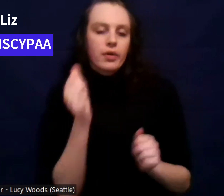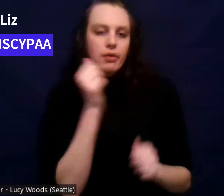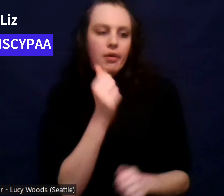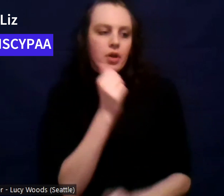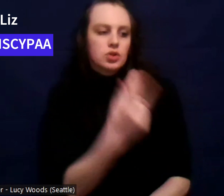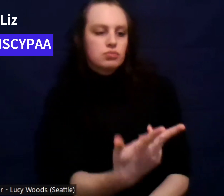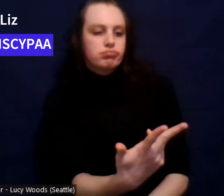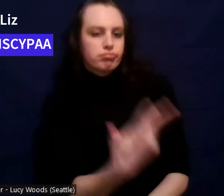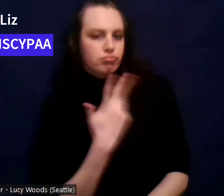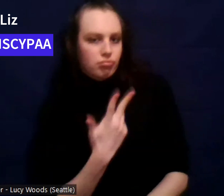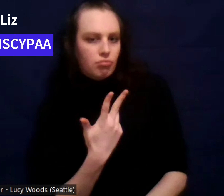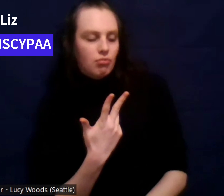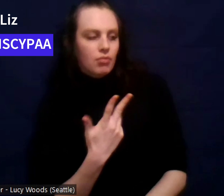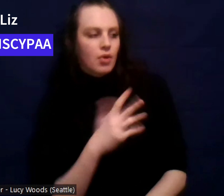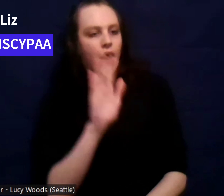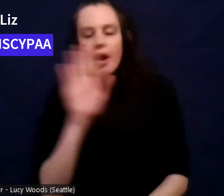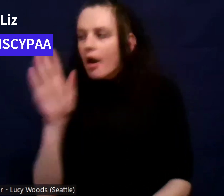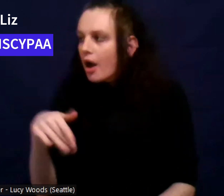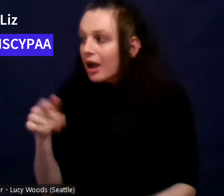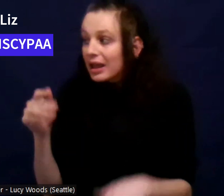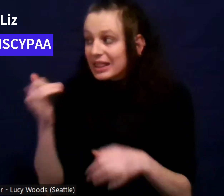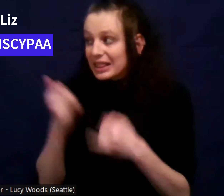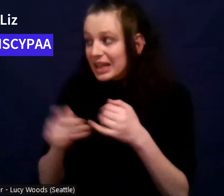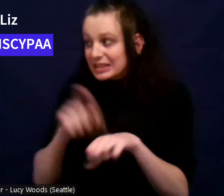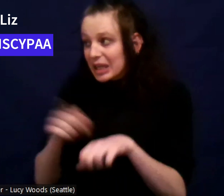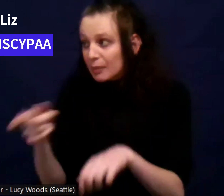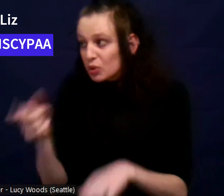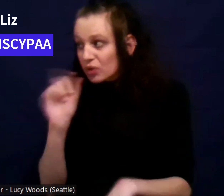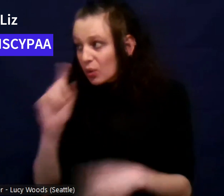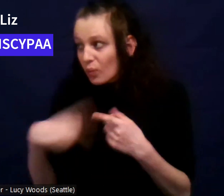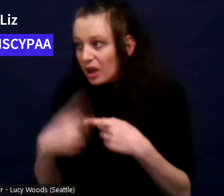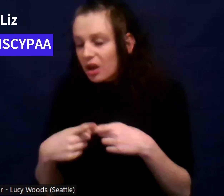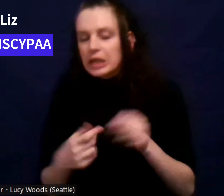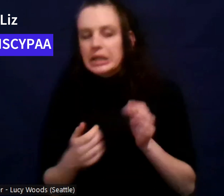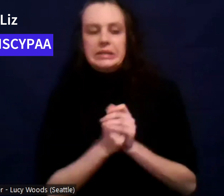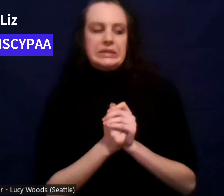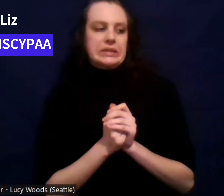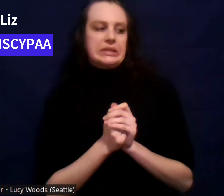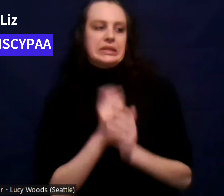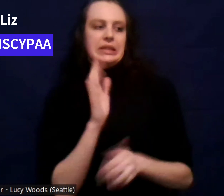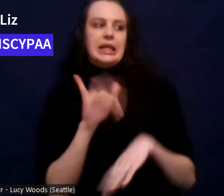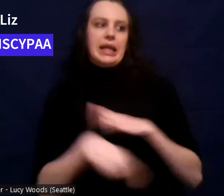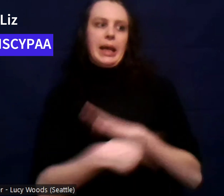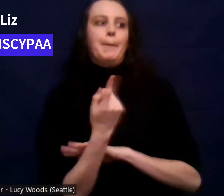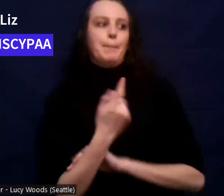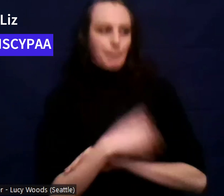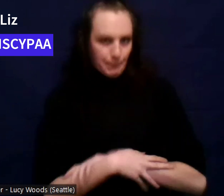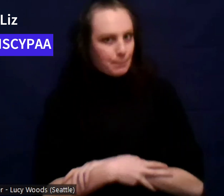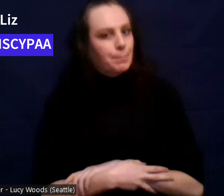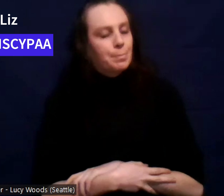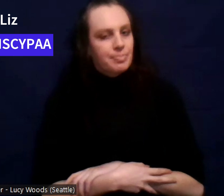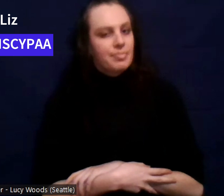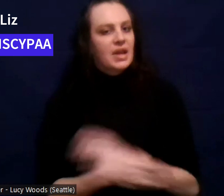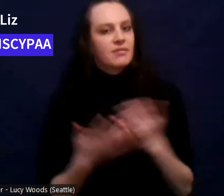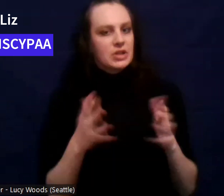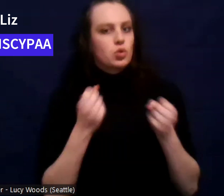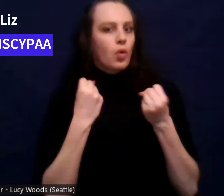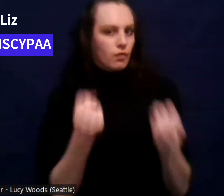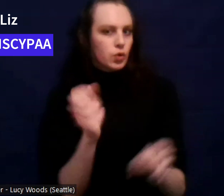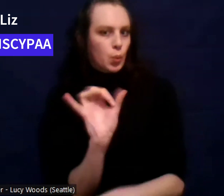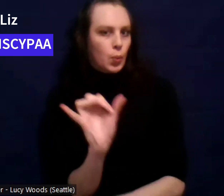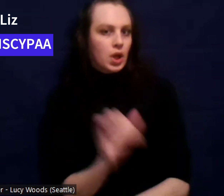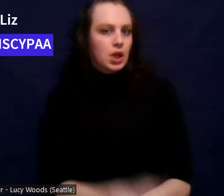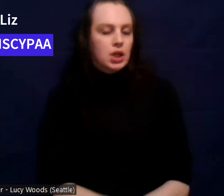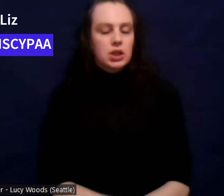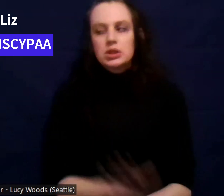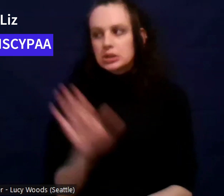my gosh, like when's the last time you drank? And I had actually drank right before that. And then drove to the meeting and, um, they were like, oh my